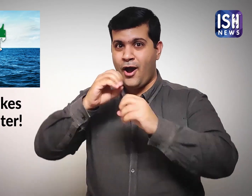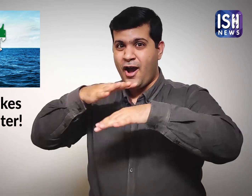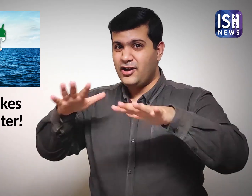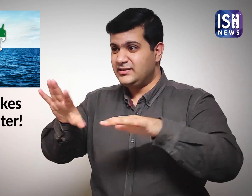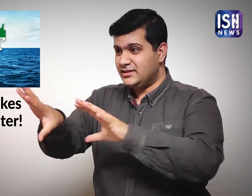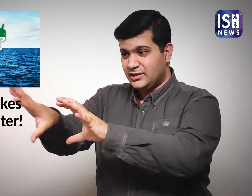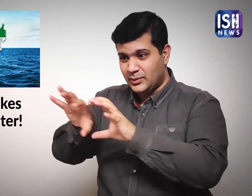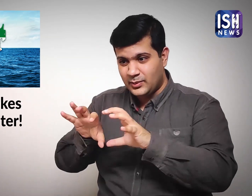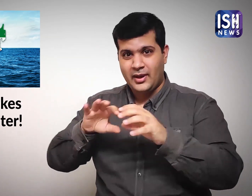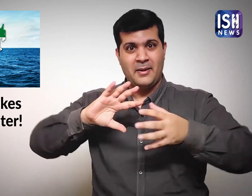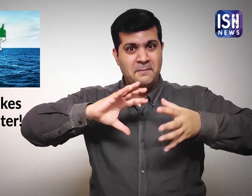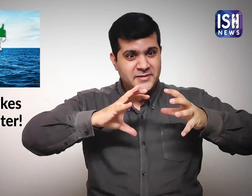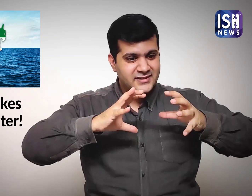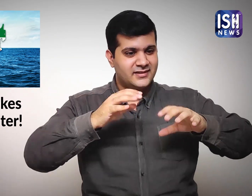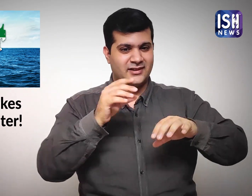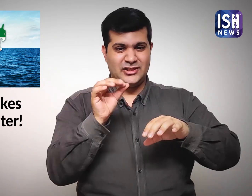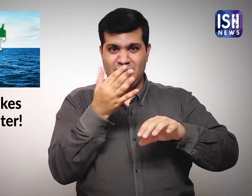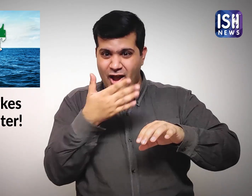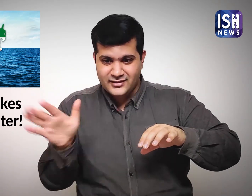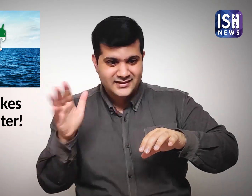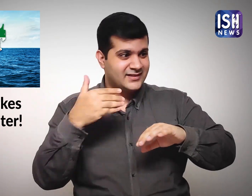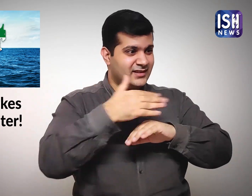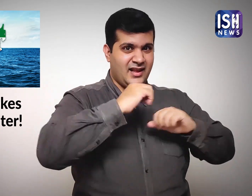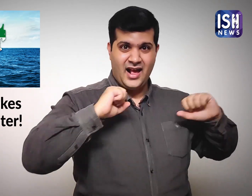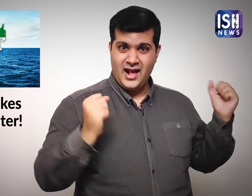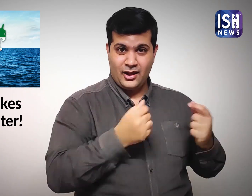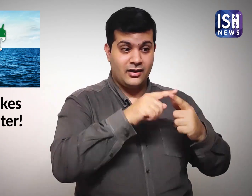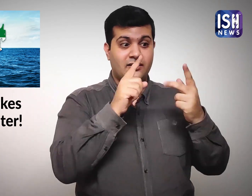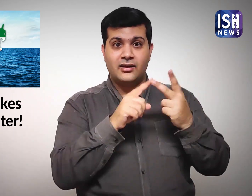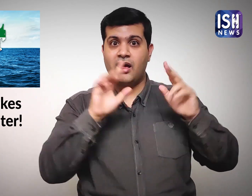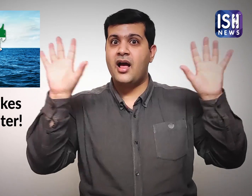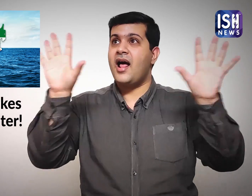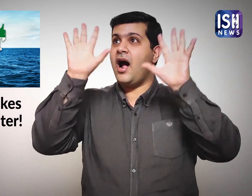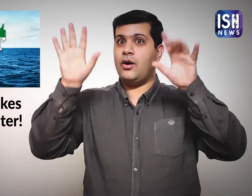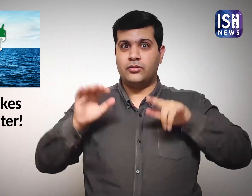So much of hard work has to be put for desalinisation, cloud seeding, etc.